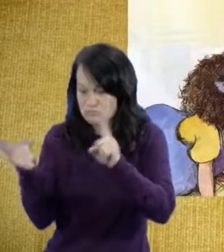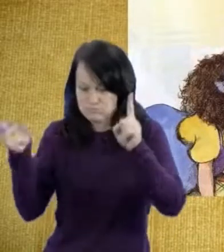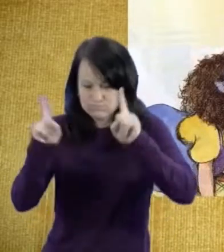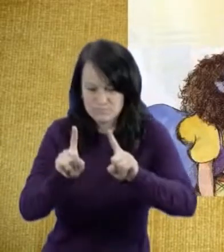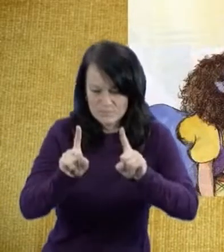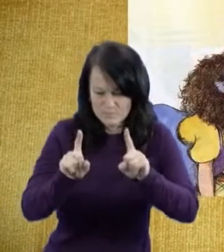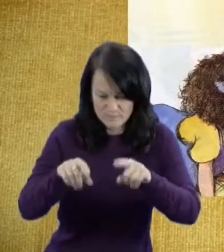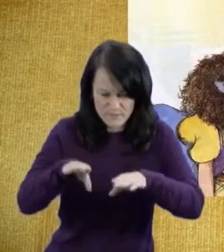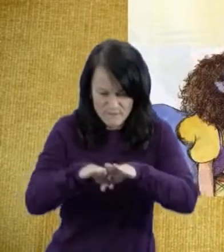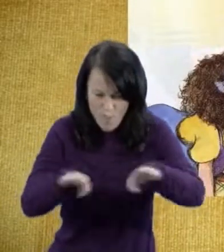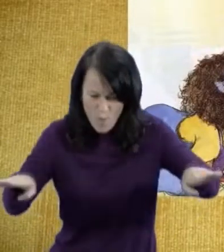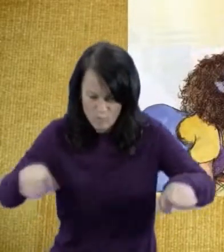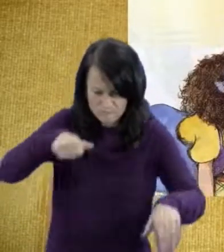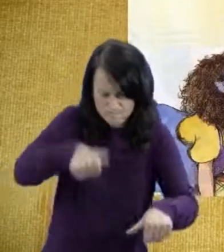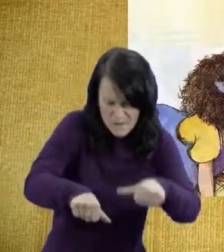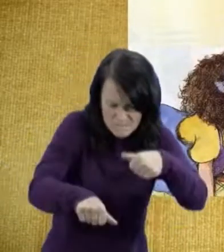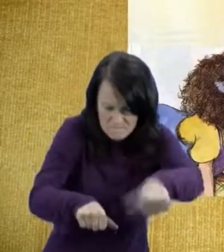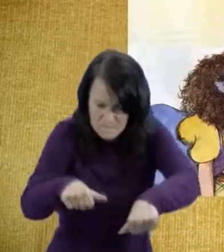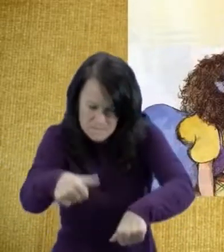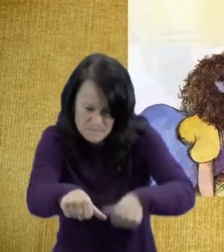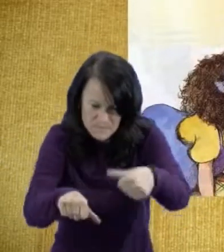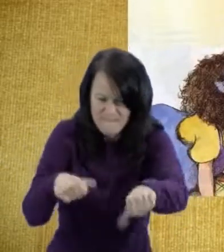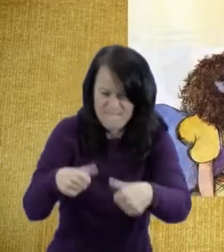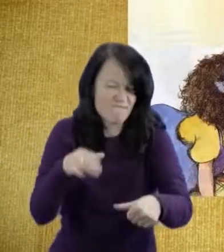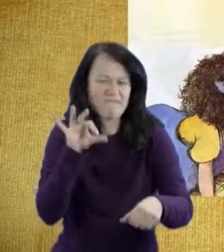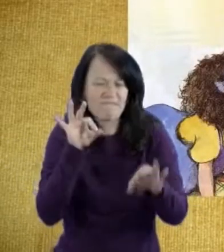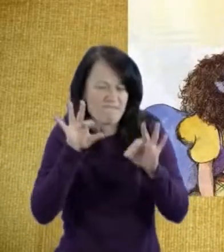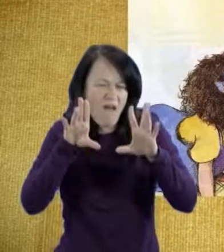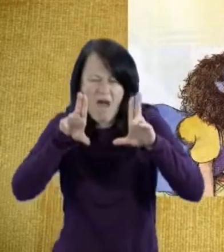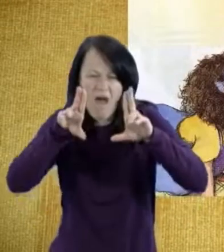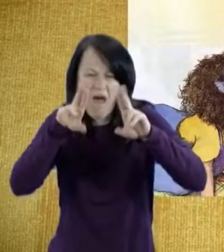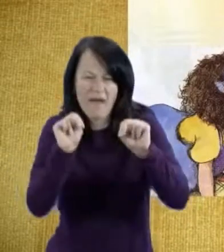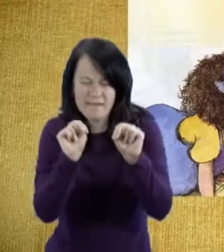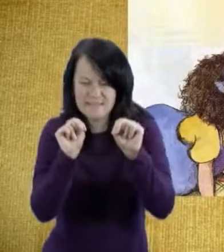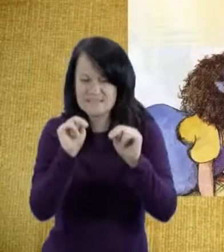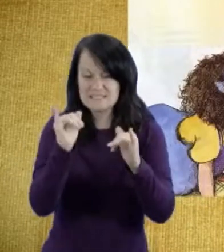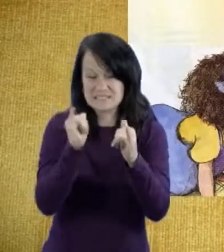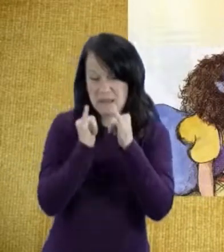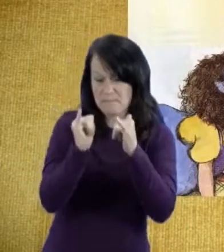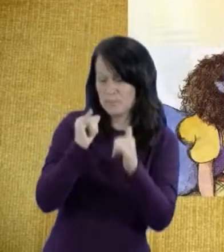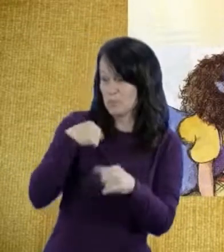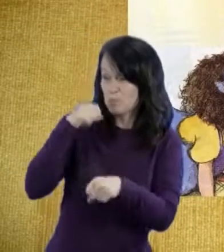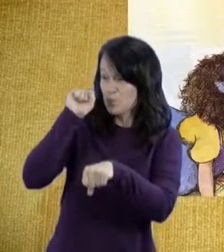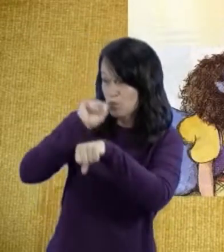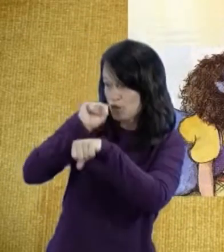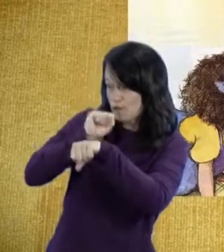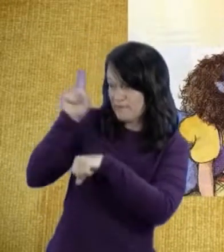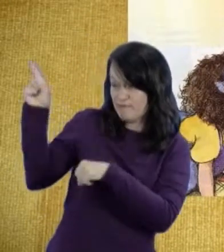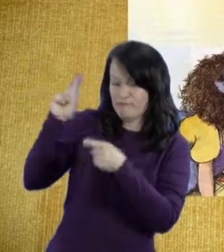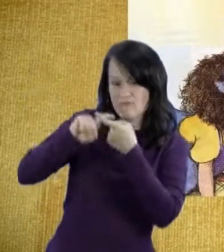Floor puzzles are fun for you and a friend My friends help me, too, when there's work to do